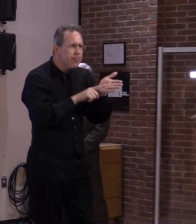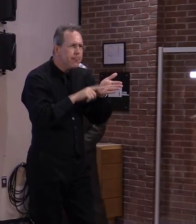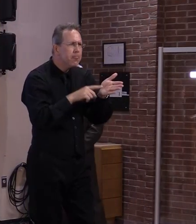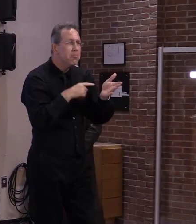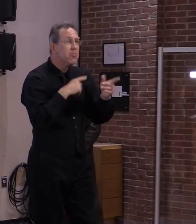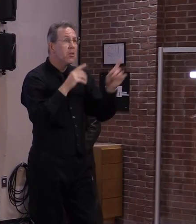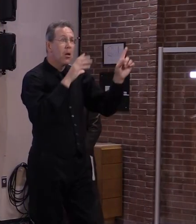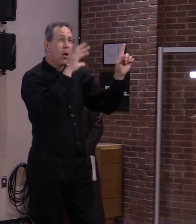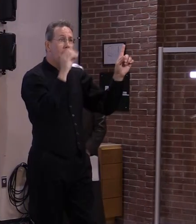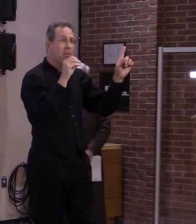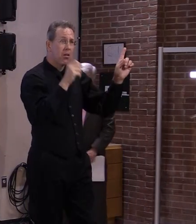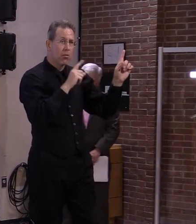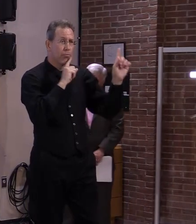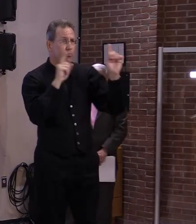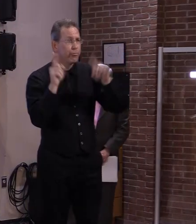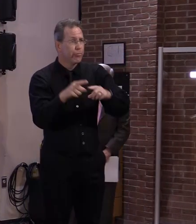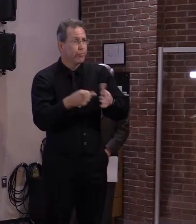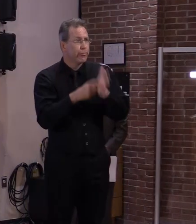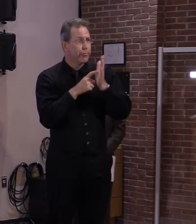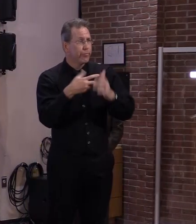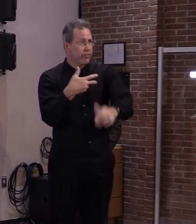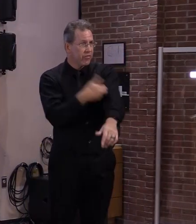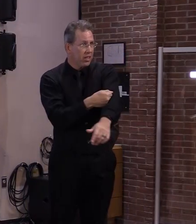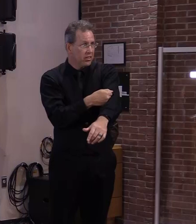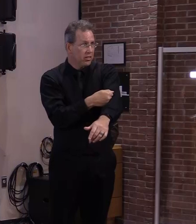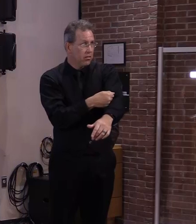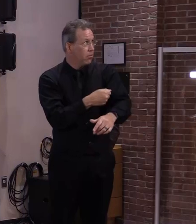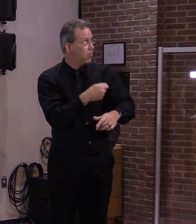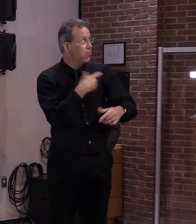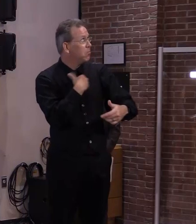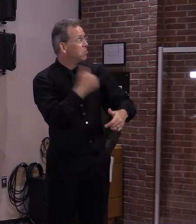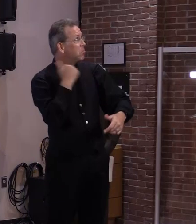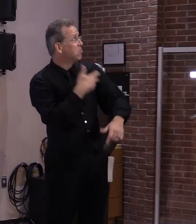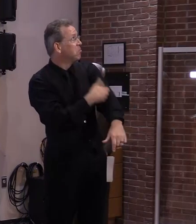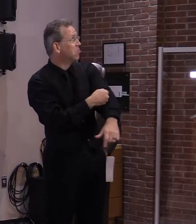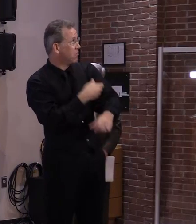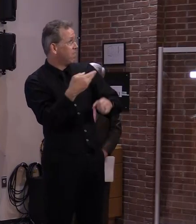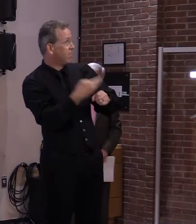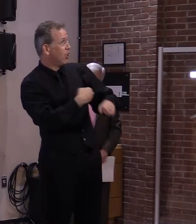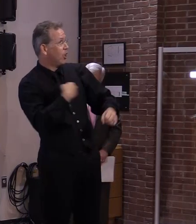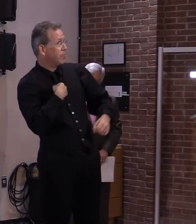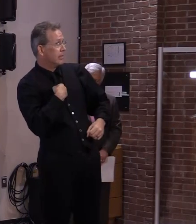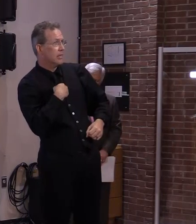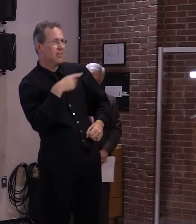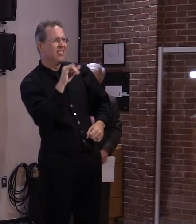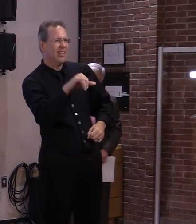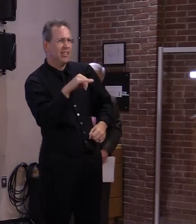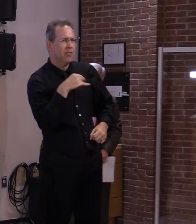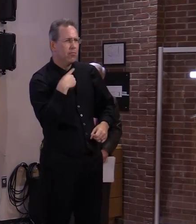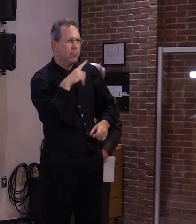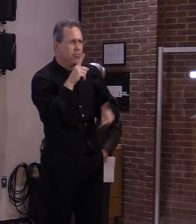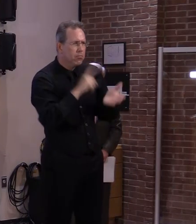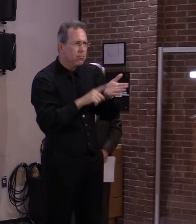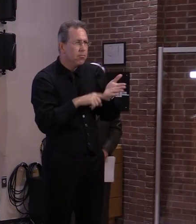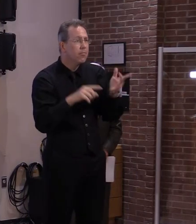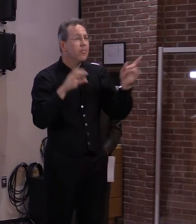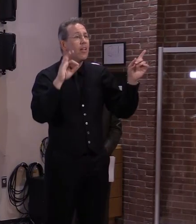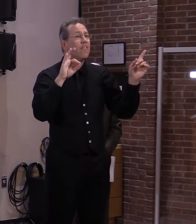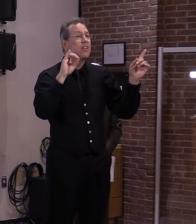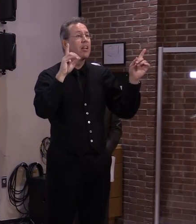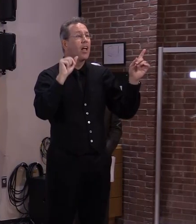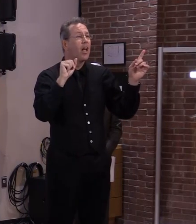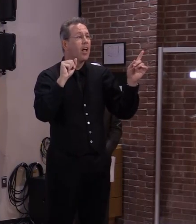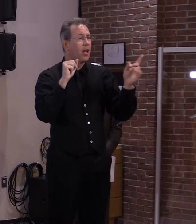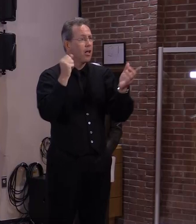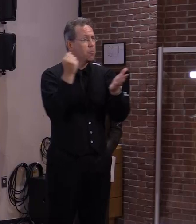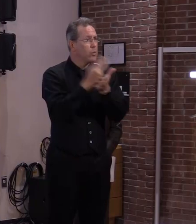vaccinated the problem with the vaccinations i think is everyone recognizes it's an emergency use authorization at this point and i think